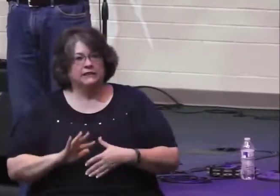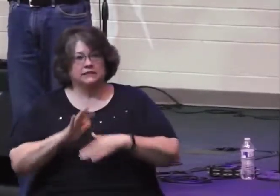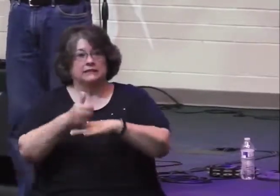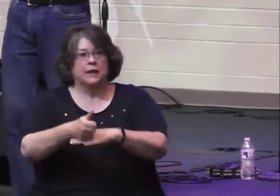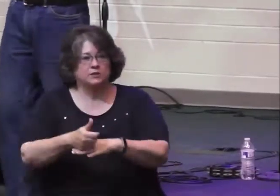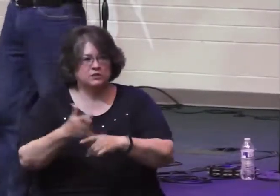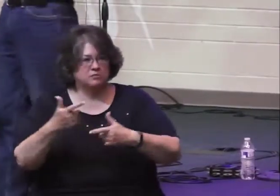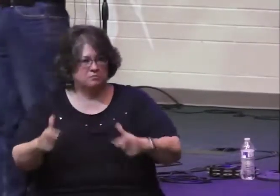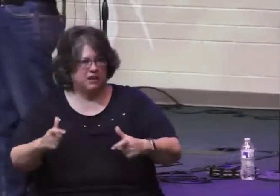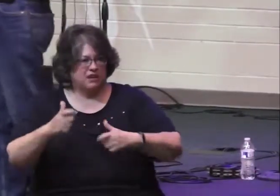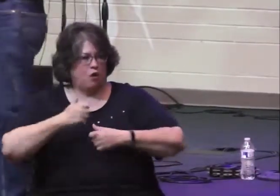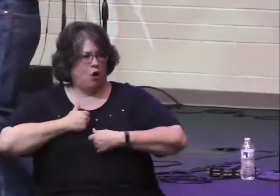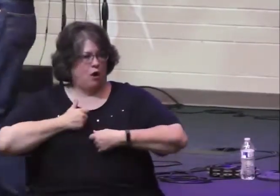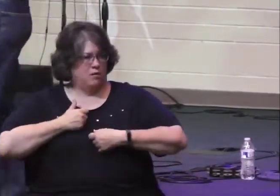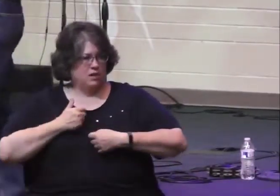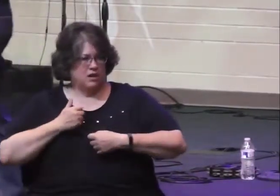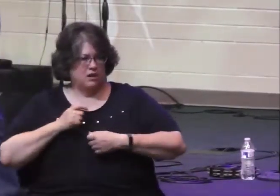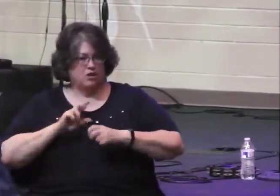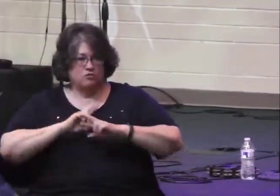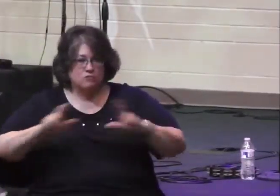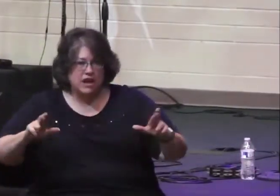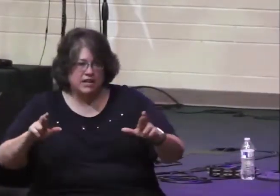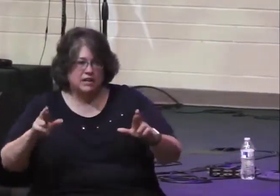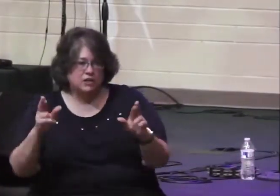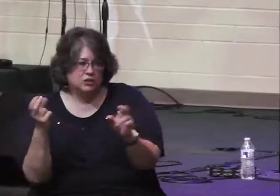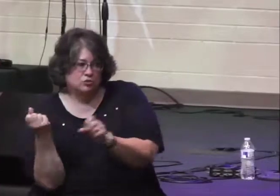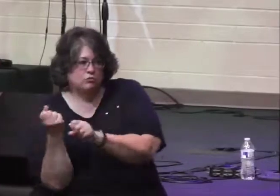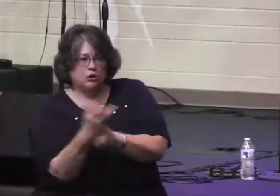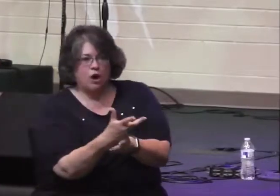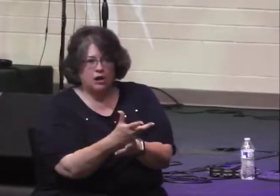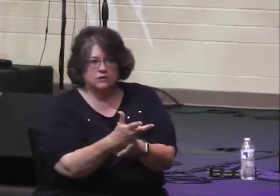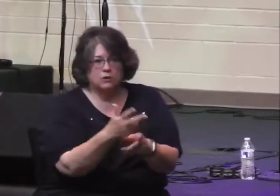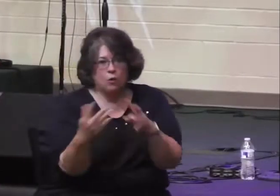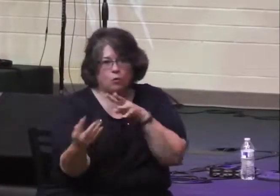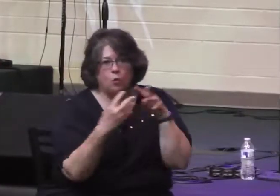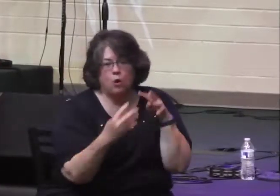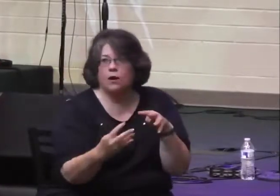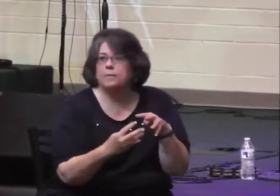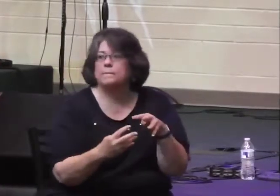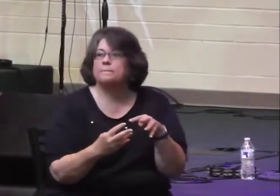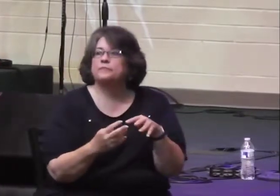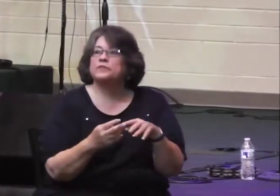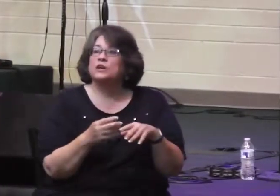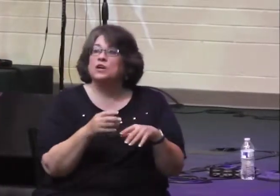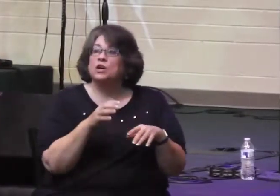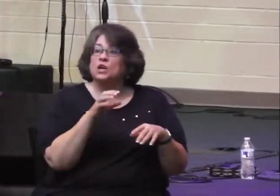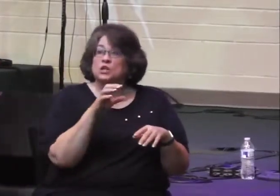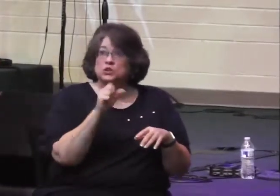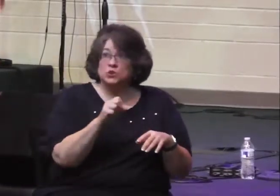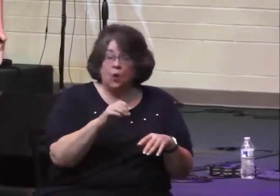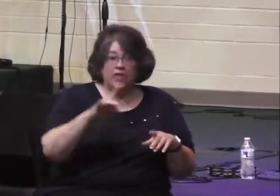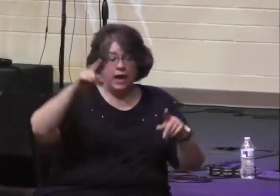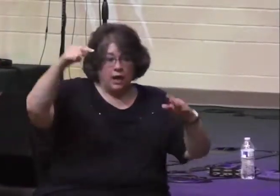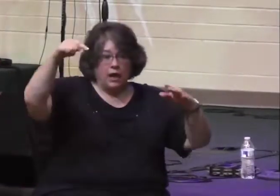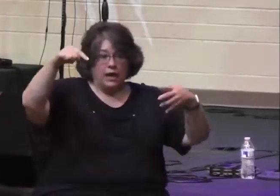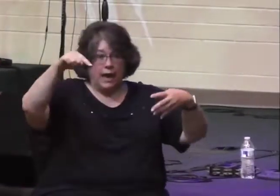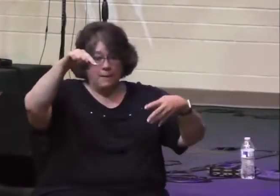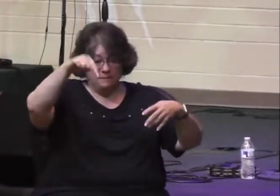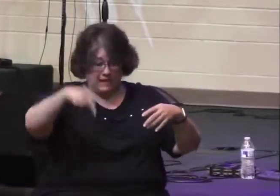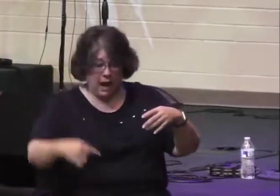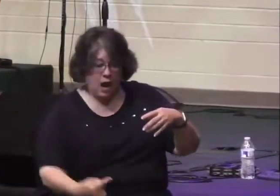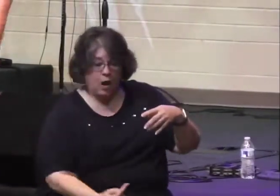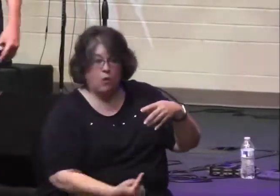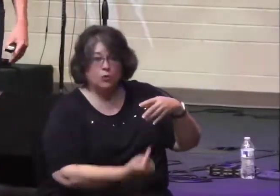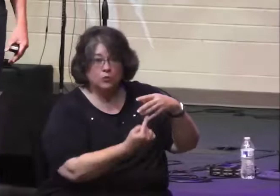they had taken Jehoshaphat by surprise. Because by the time he hears it, they've already come across the Dead Sea, probably to the